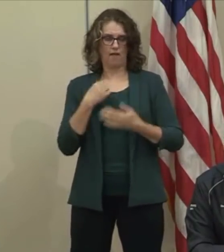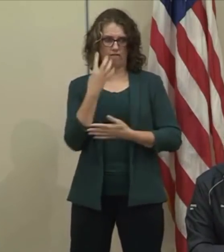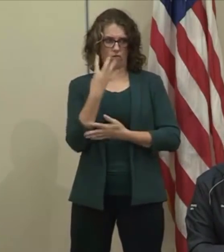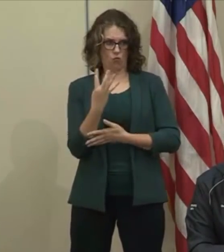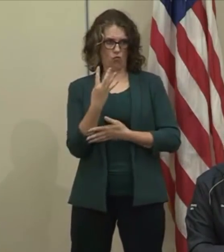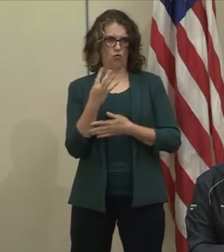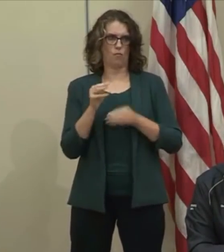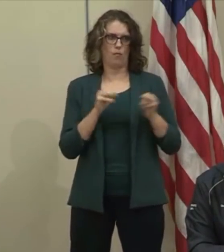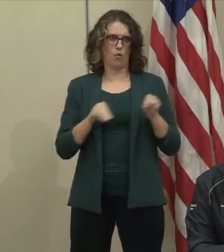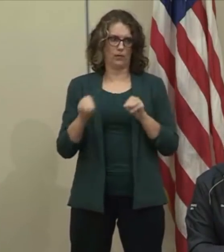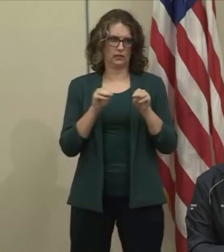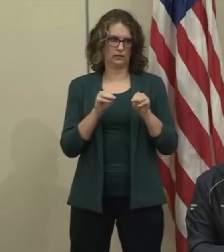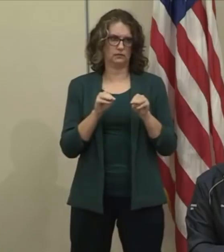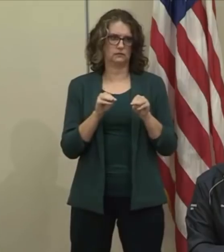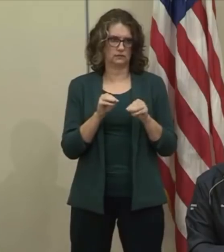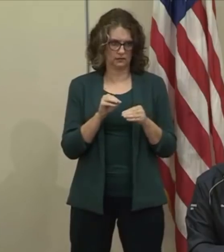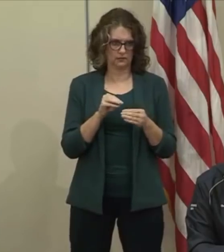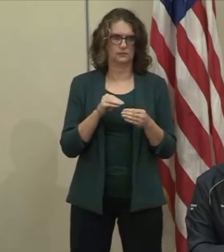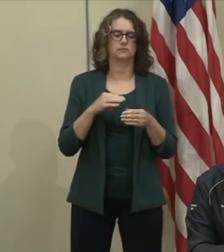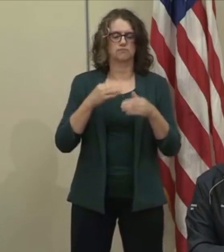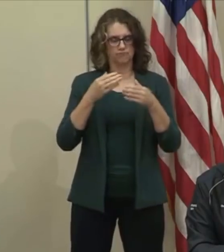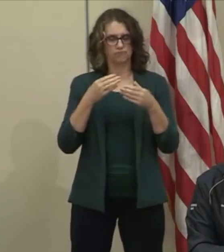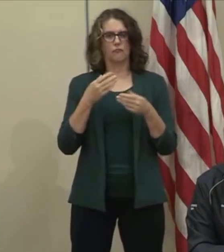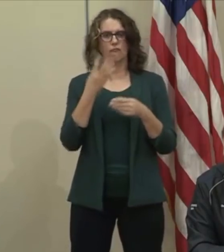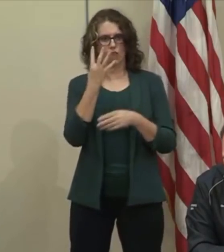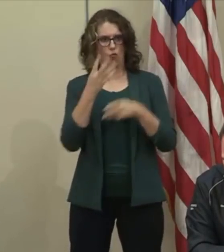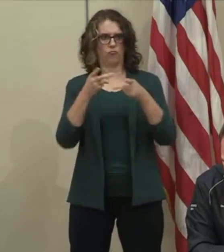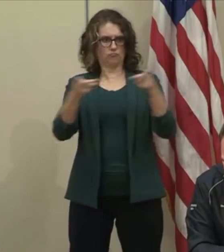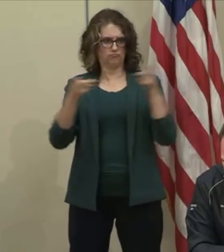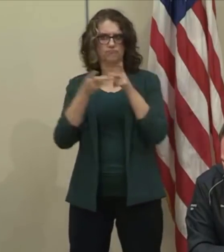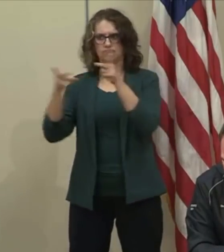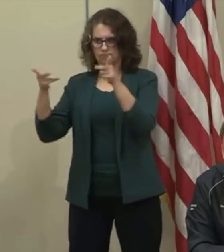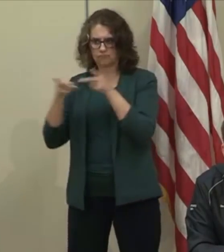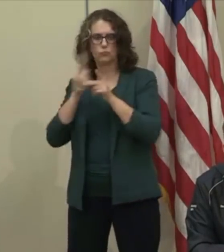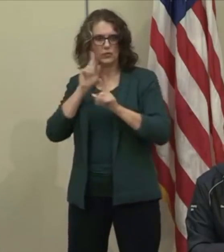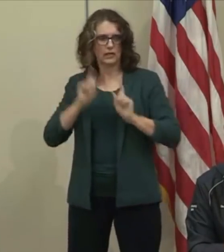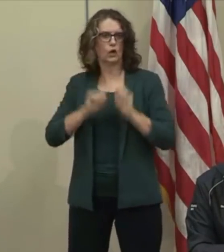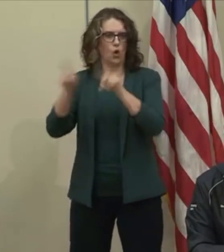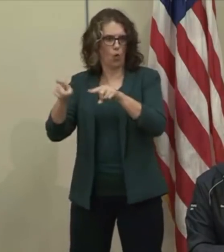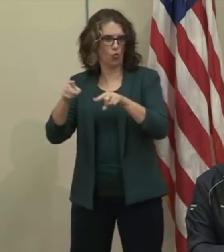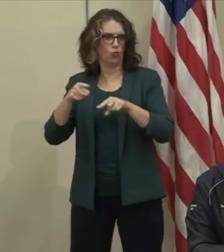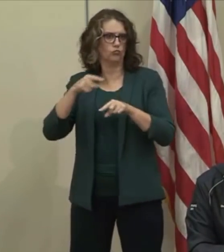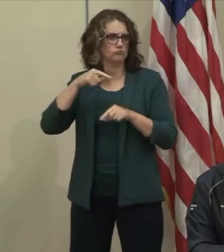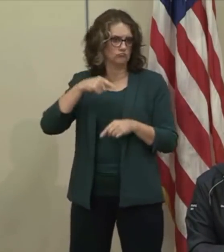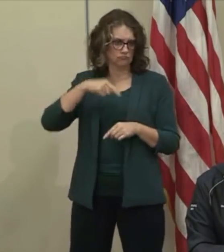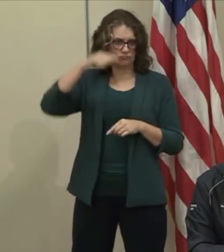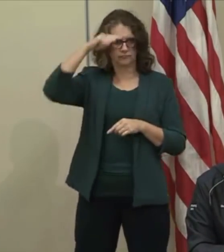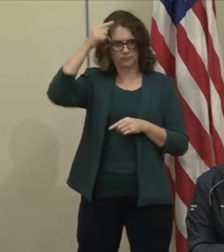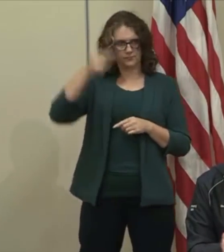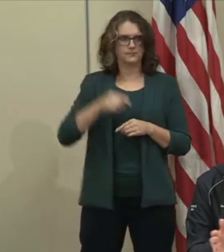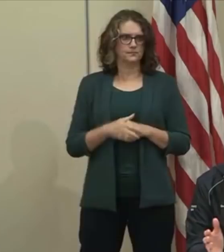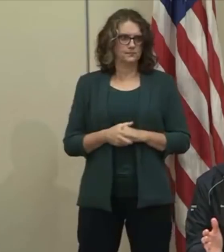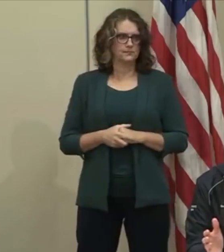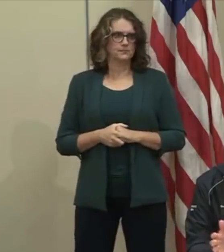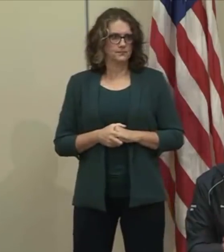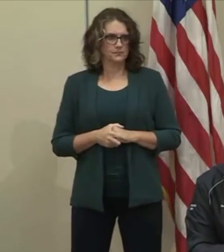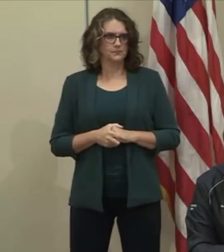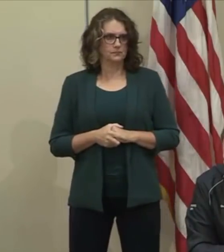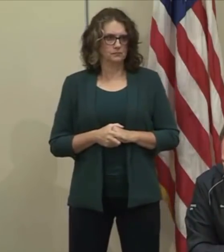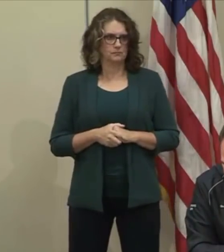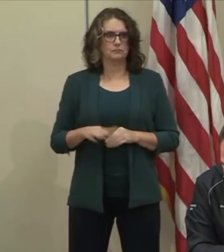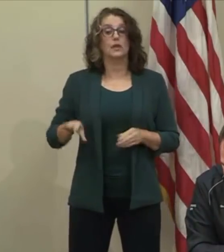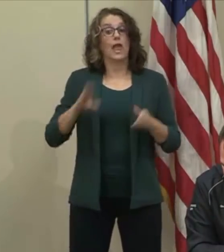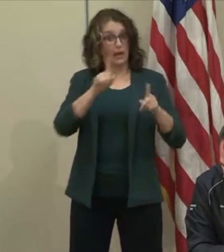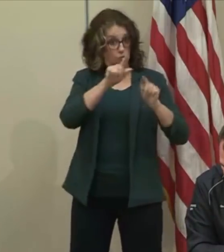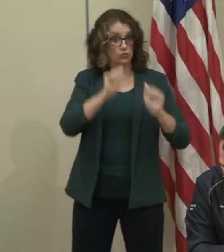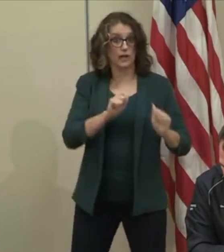donation sites up and running for PPE to be donated from our manufacturing facilities, from our different